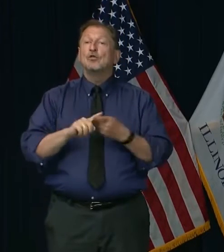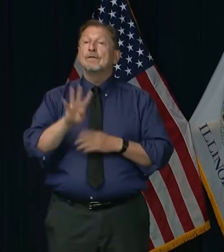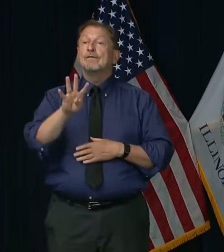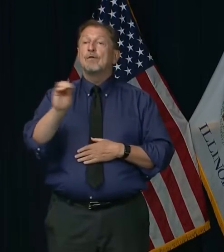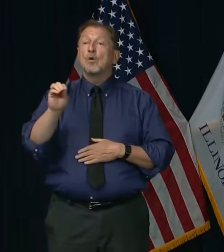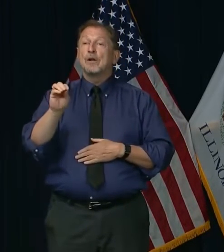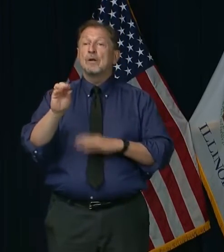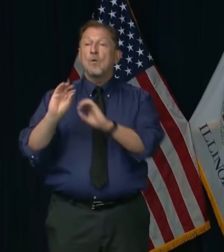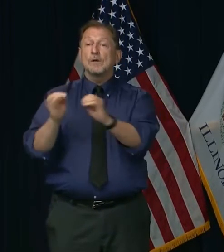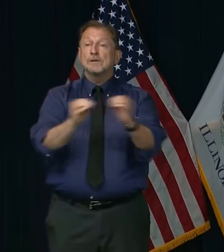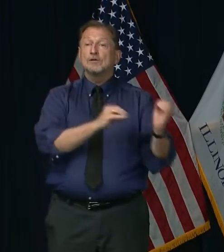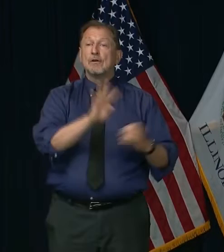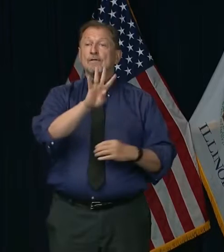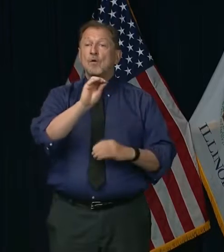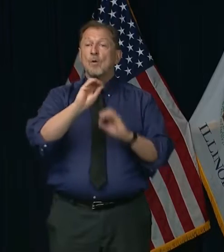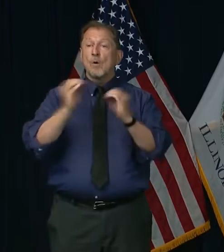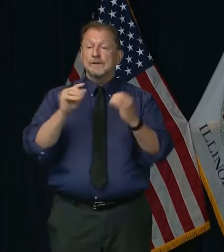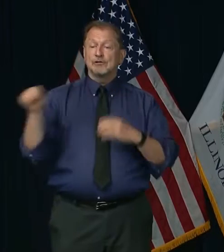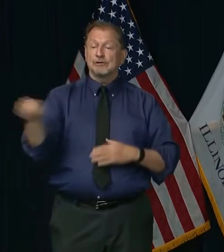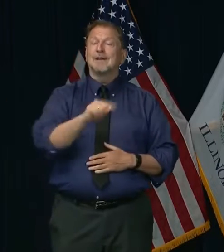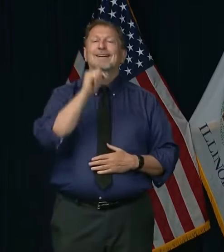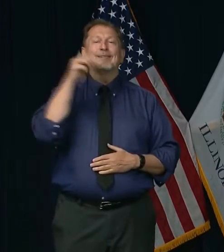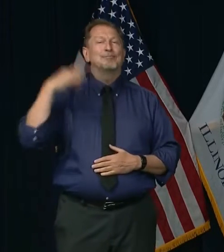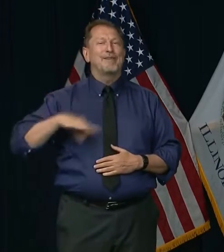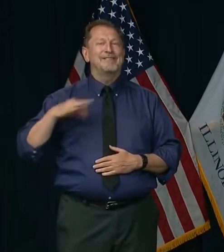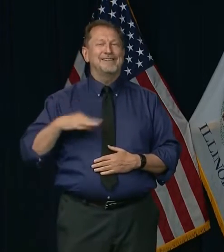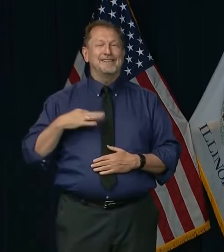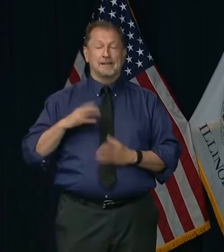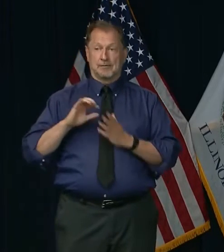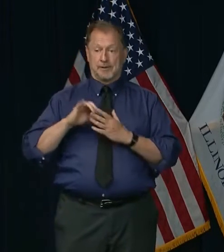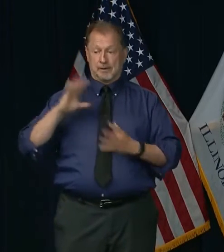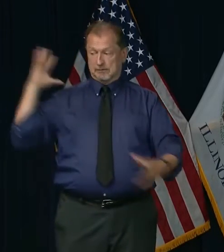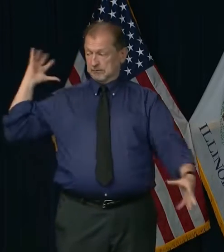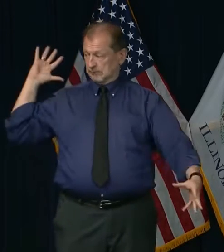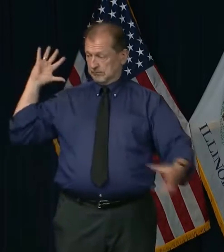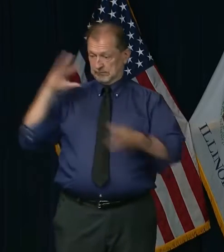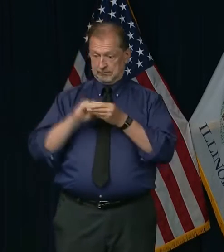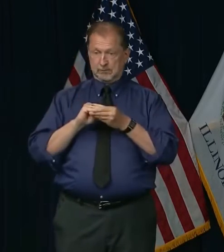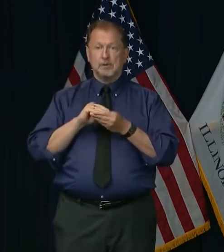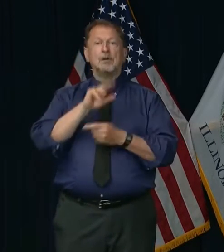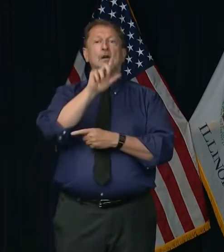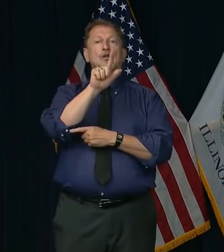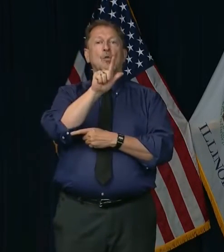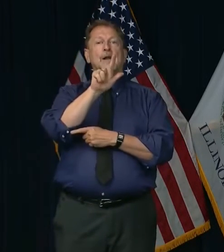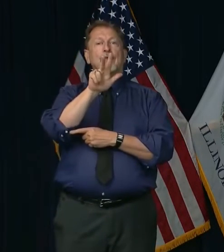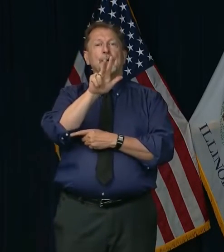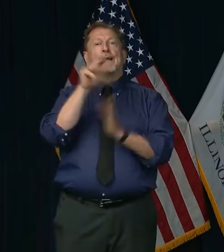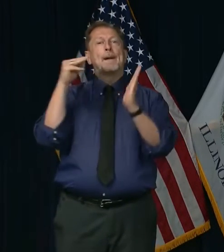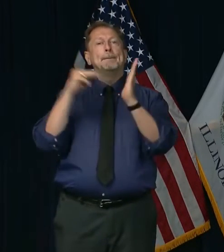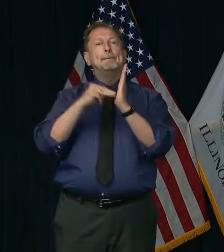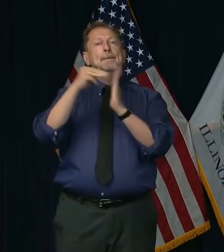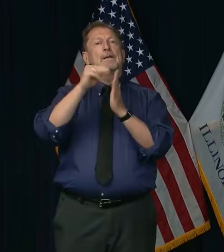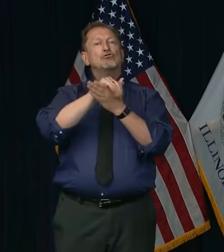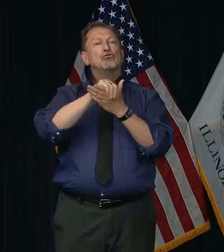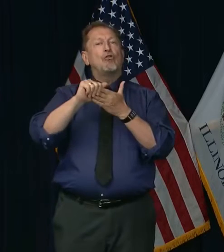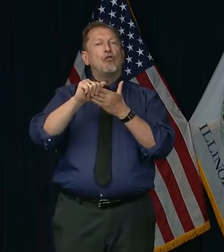all across Illinois, bringing its total impact to over $23 million so far.